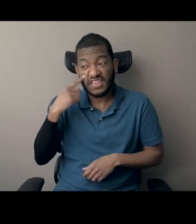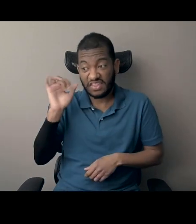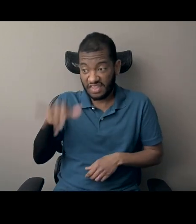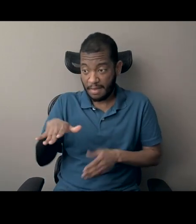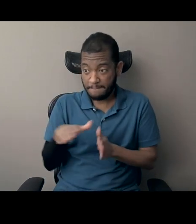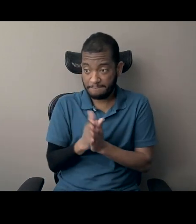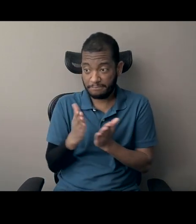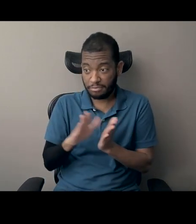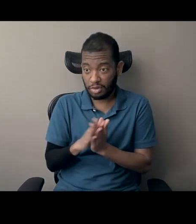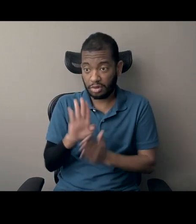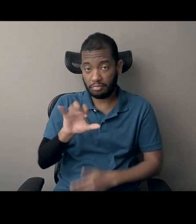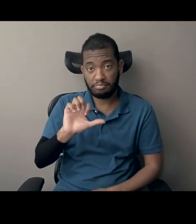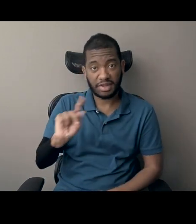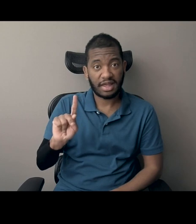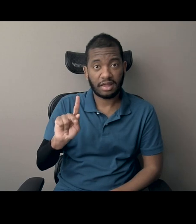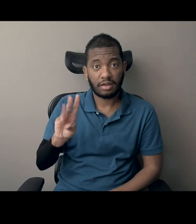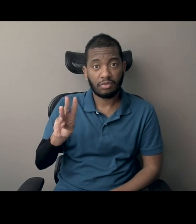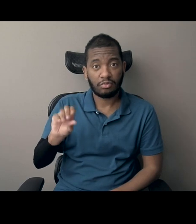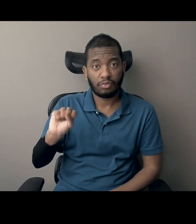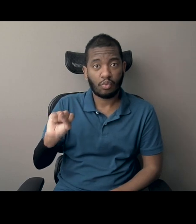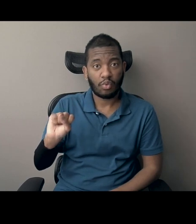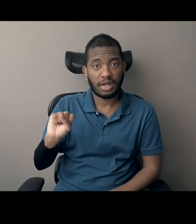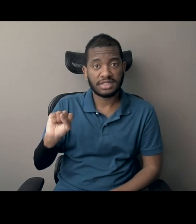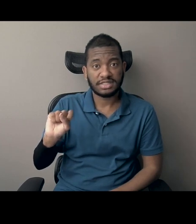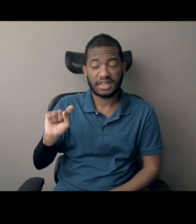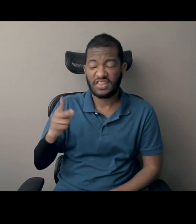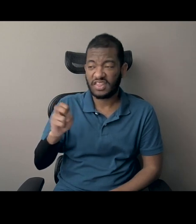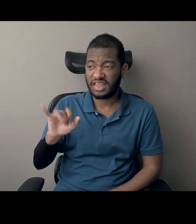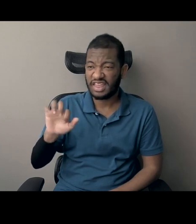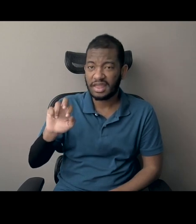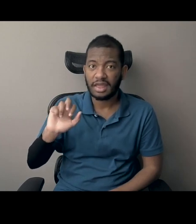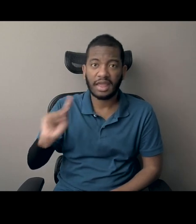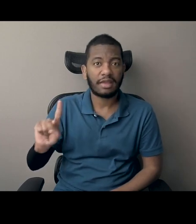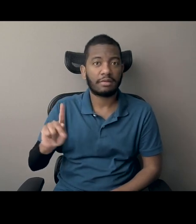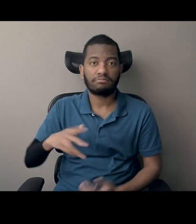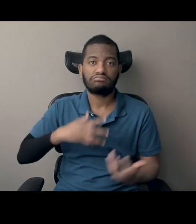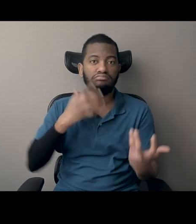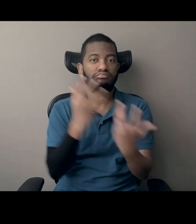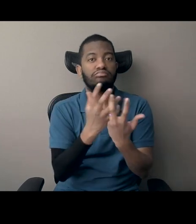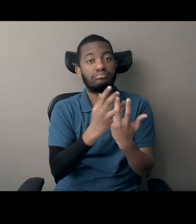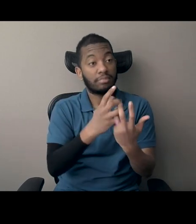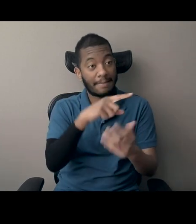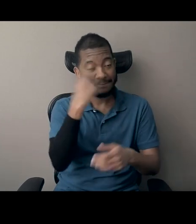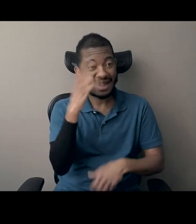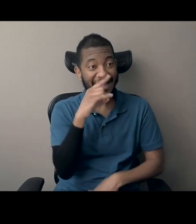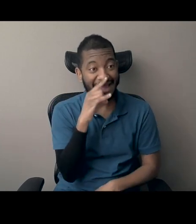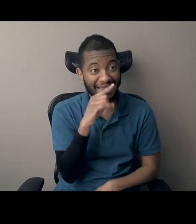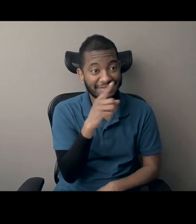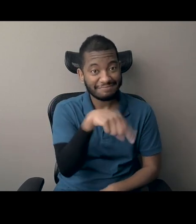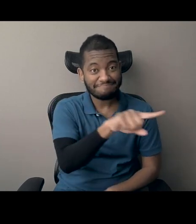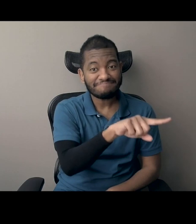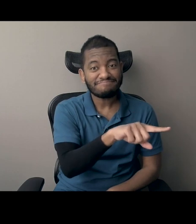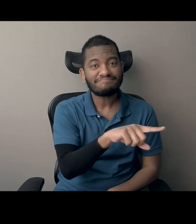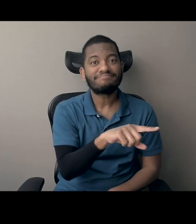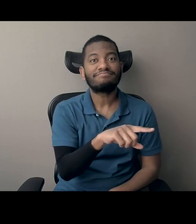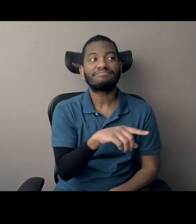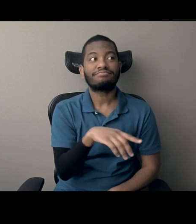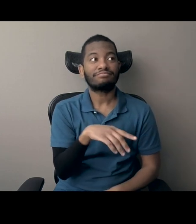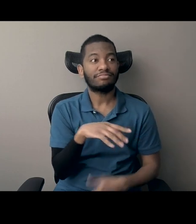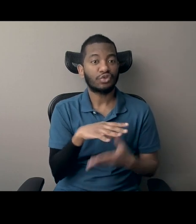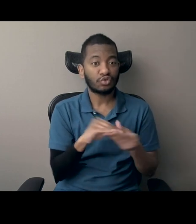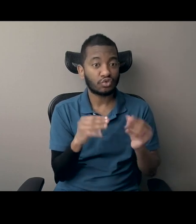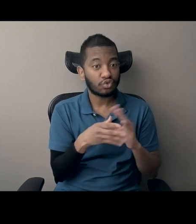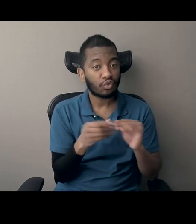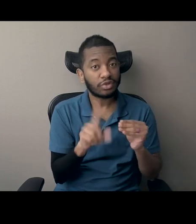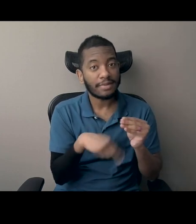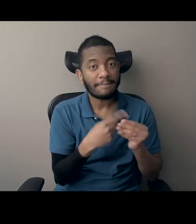absolutely for Black kids because I found the stories of the first Black members of Congress and what,